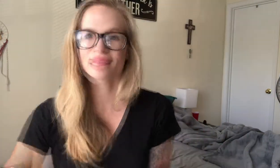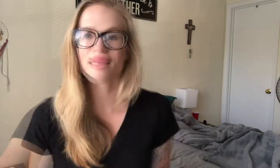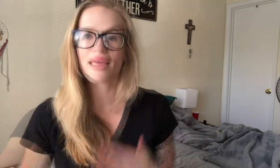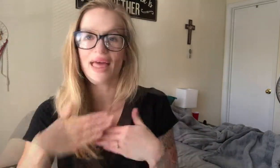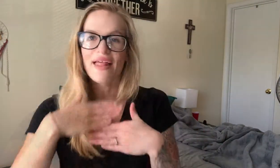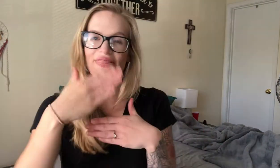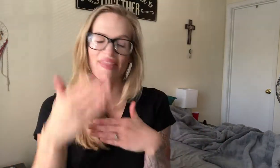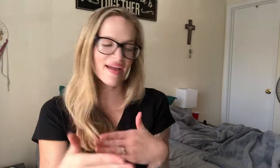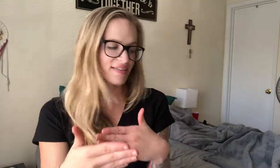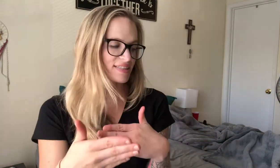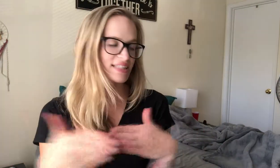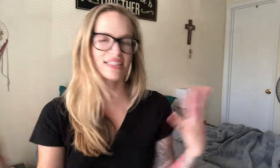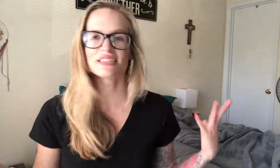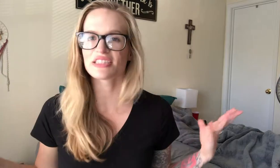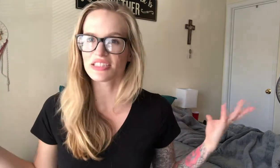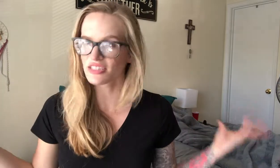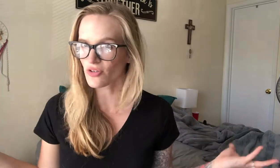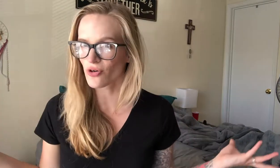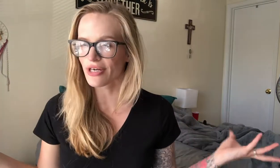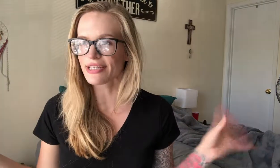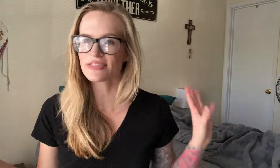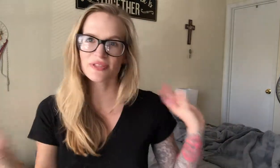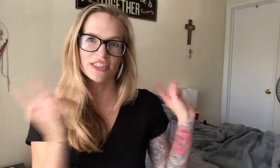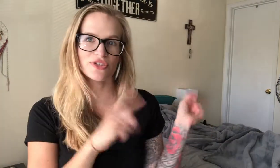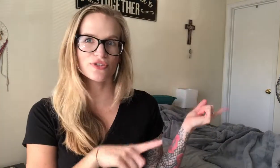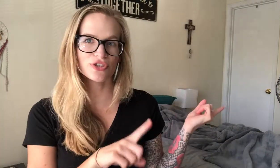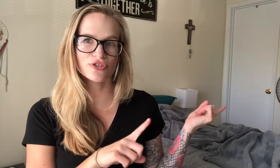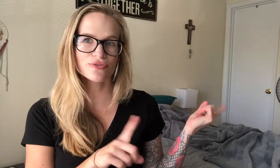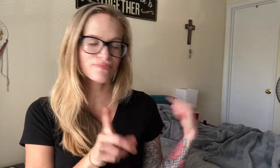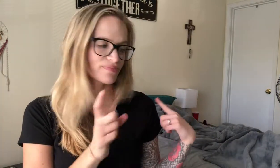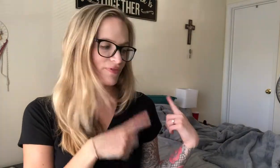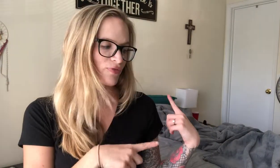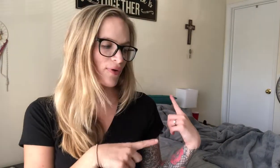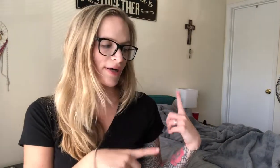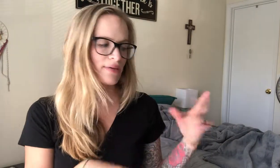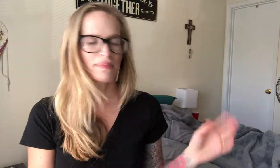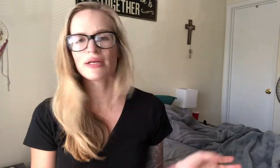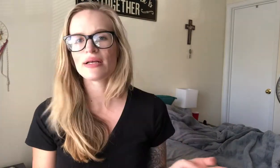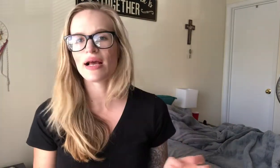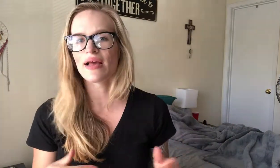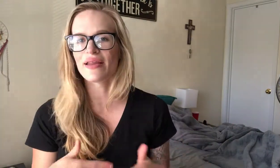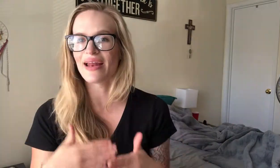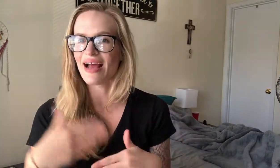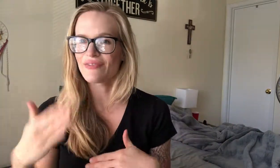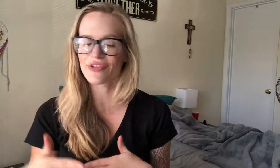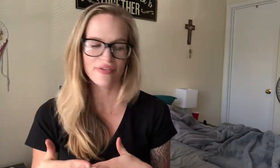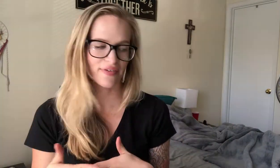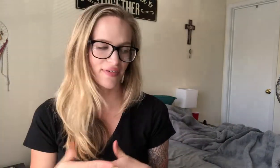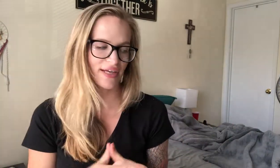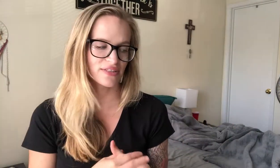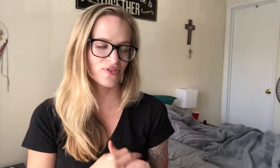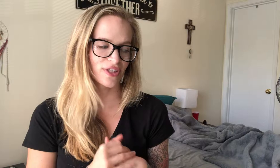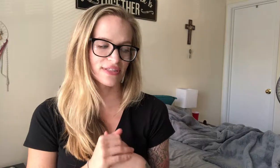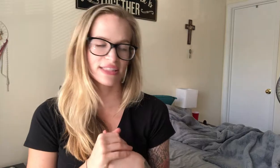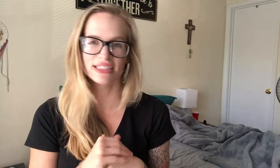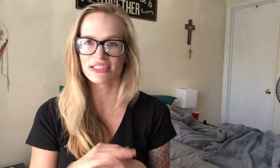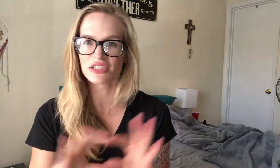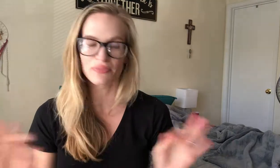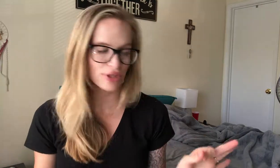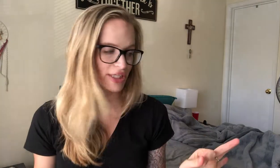And next. It's just the chorus. Which I showed you before. And then after the next chorus is the bridge.